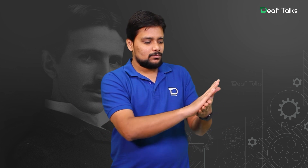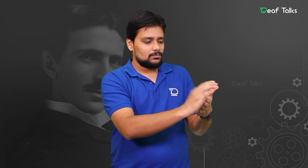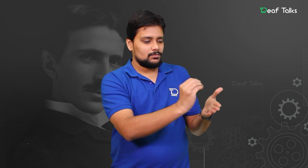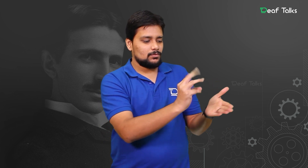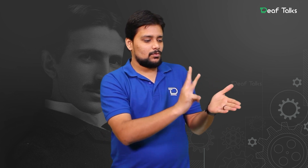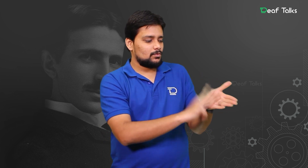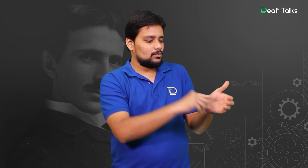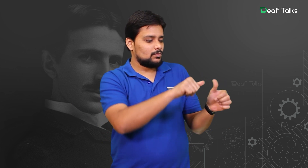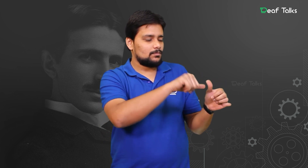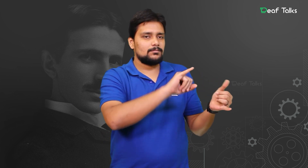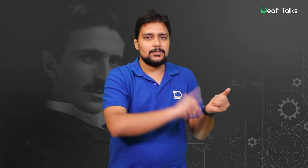and I'll see you next time